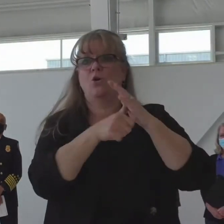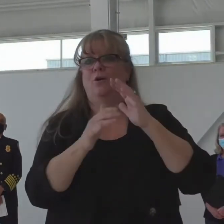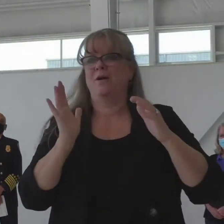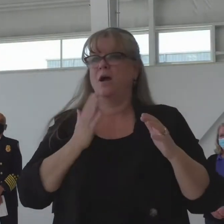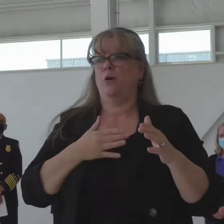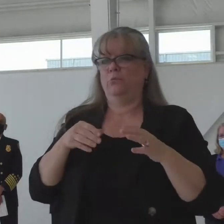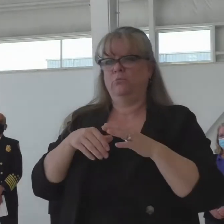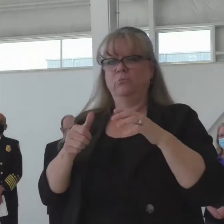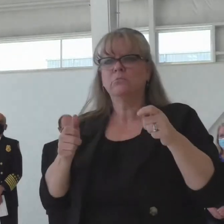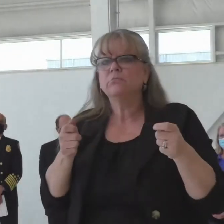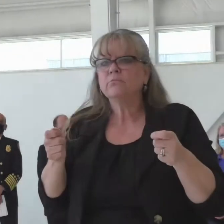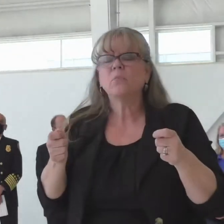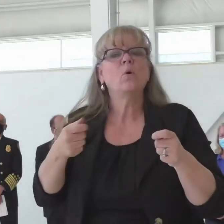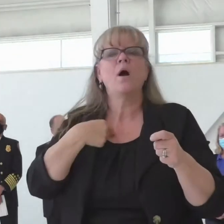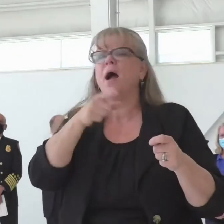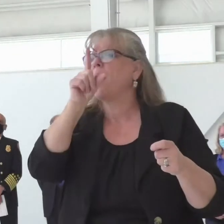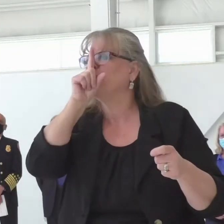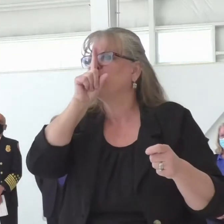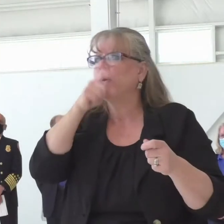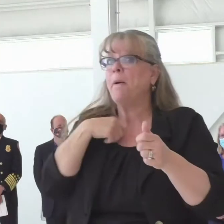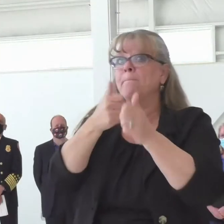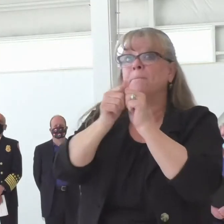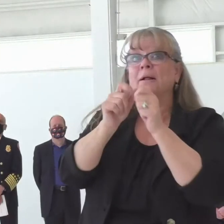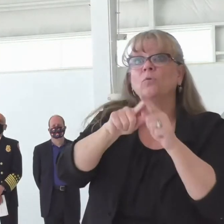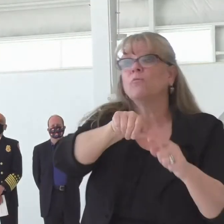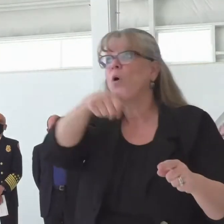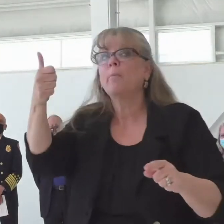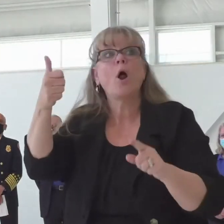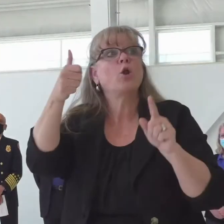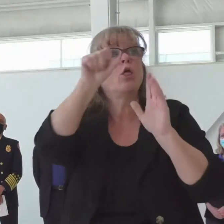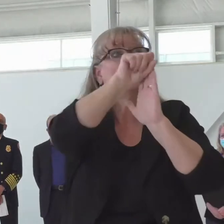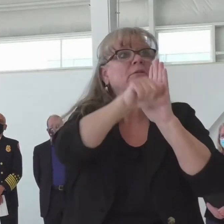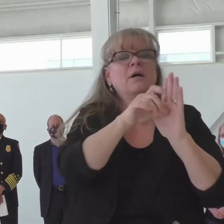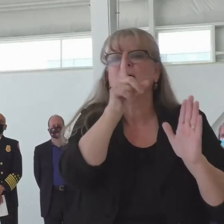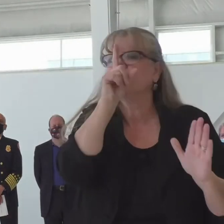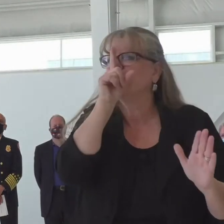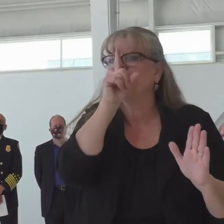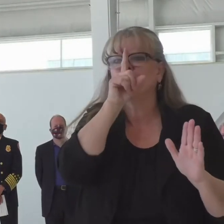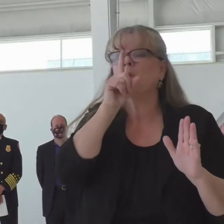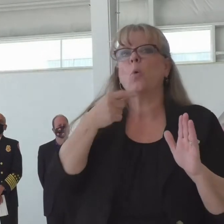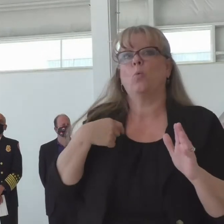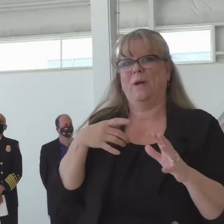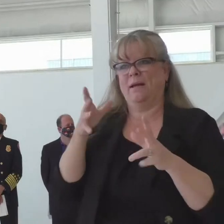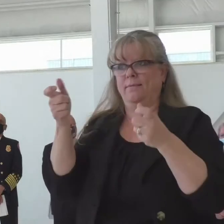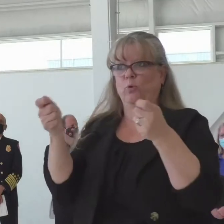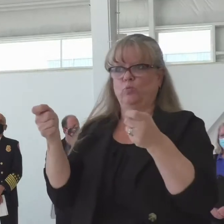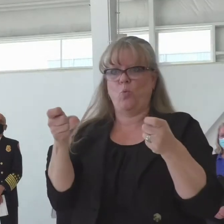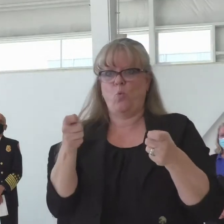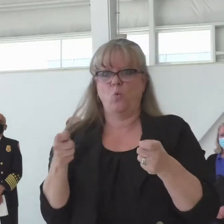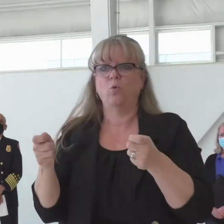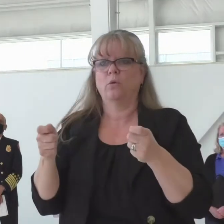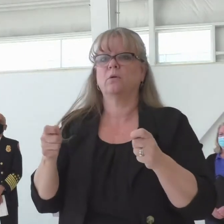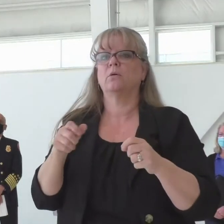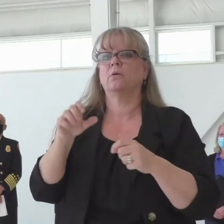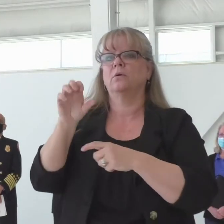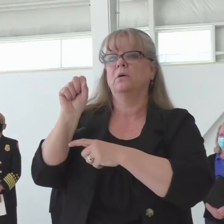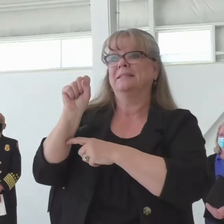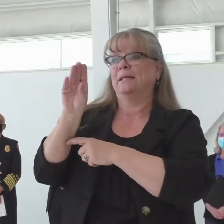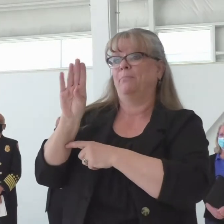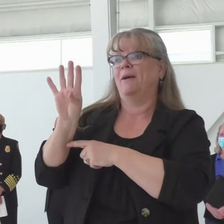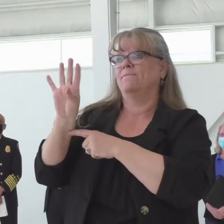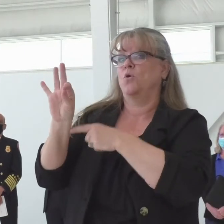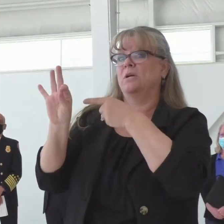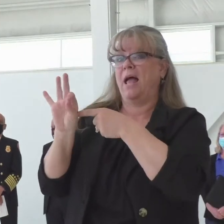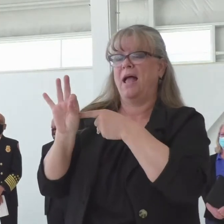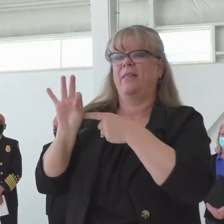competing with all the other western states on where these things go. that, Senate Bill 49 gave us that asset on